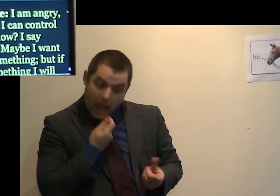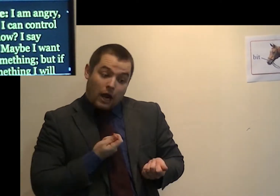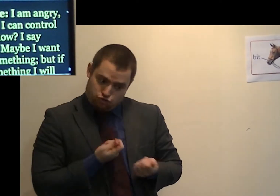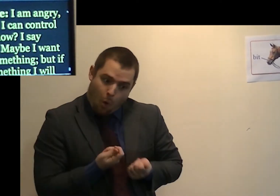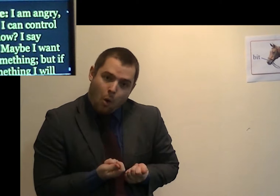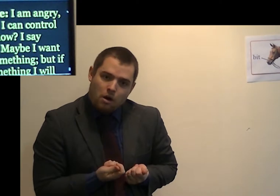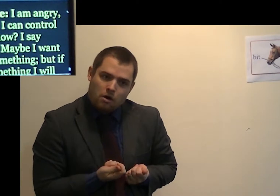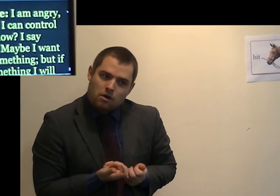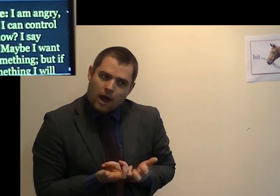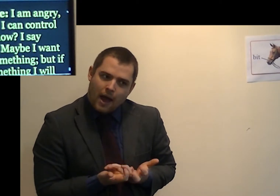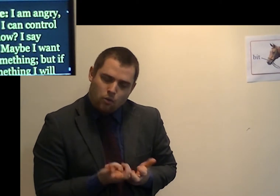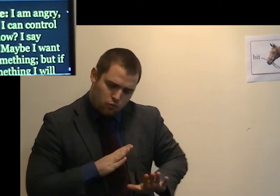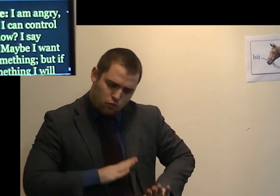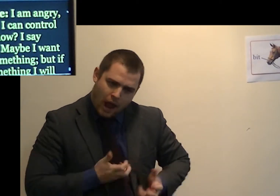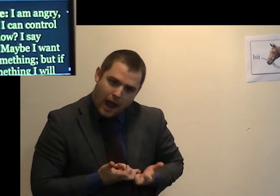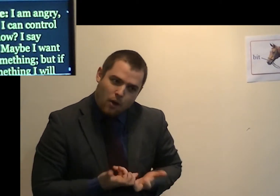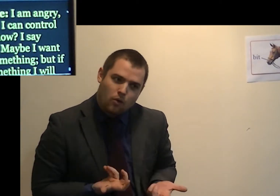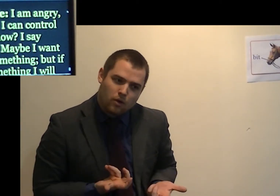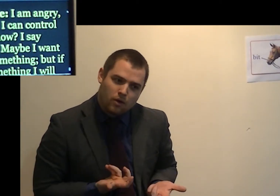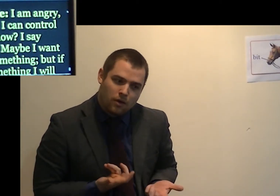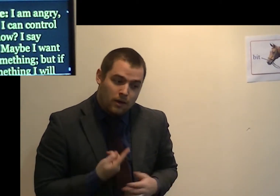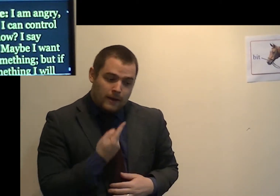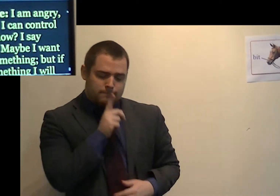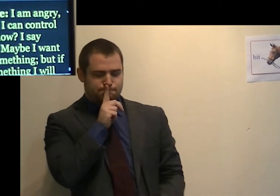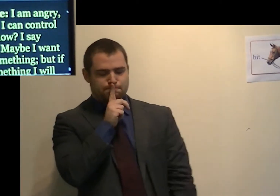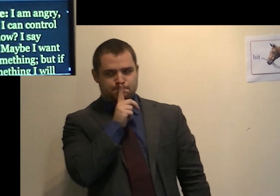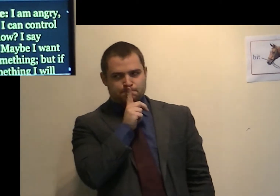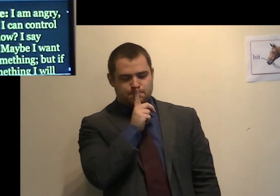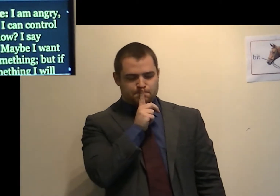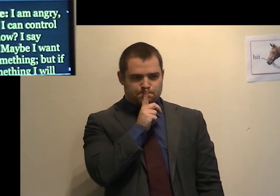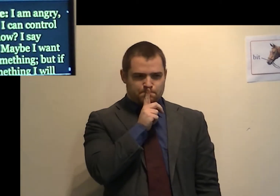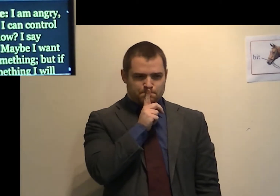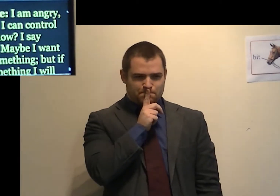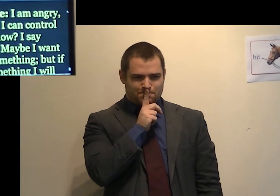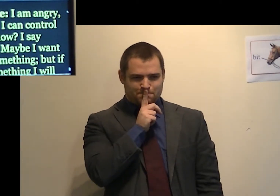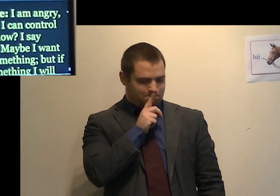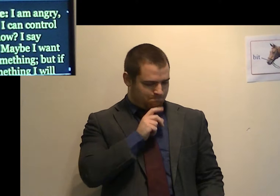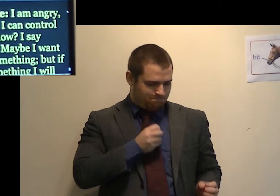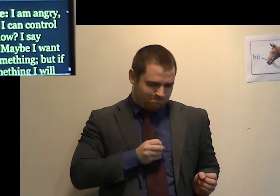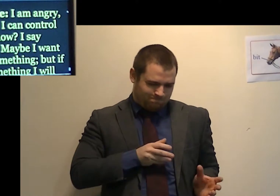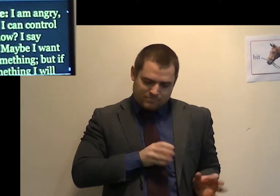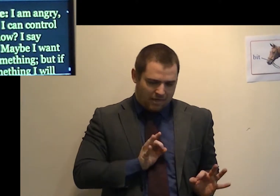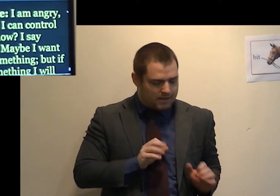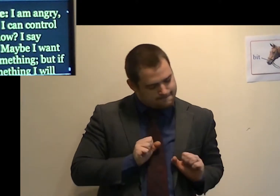How? I say nothing. Maybe I want to say something,